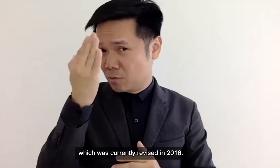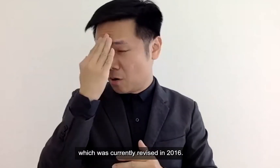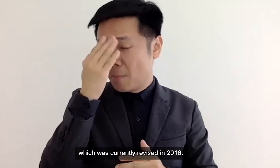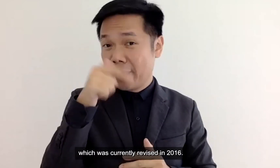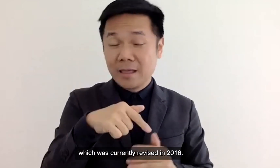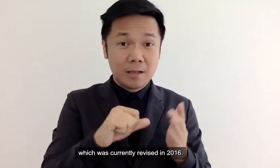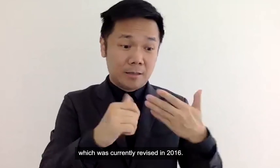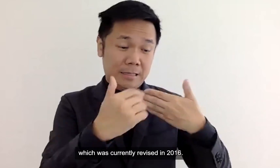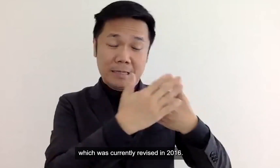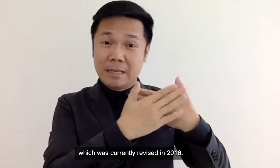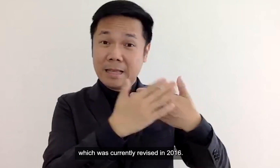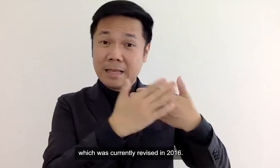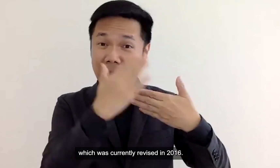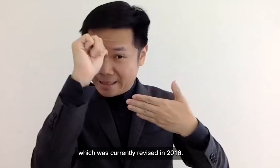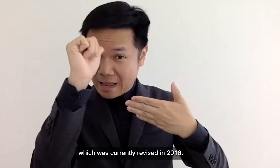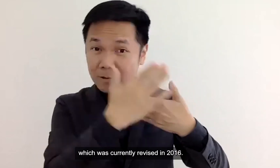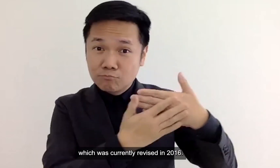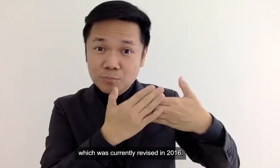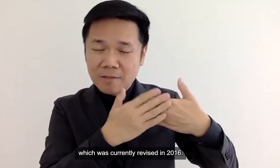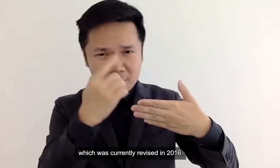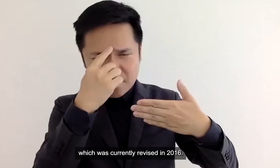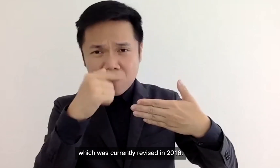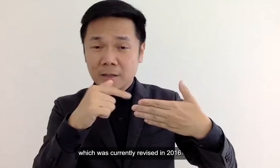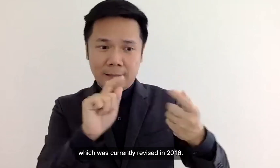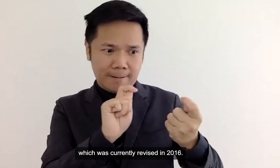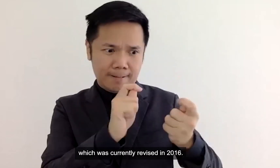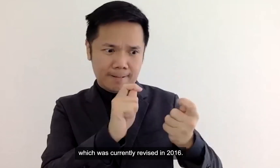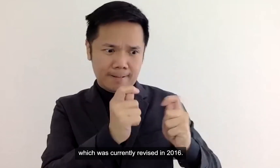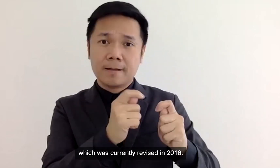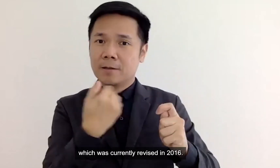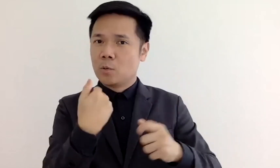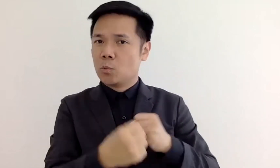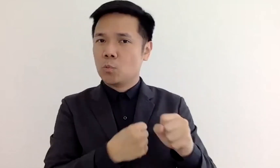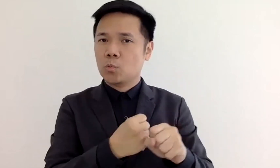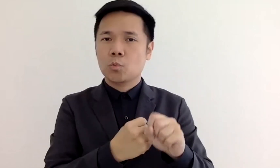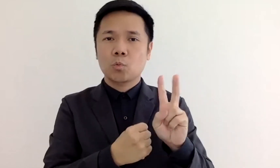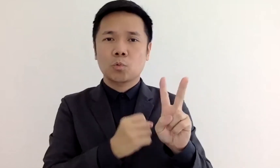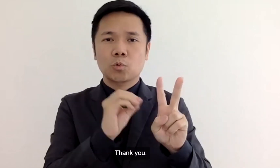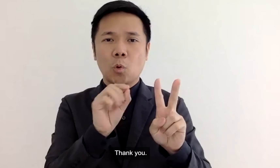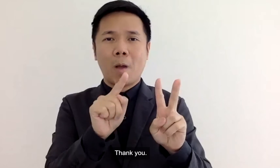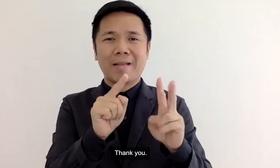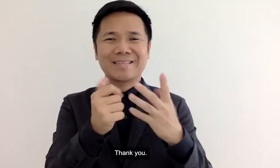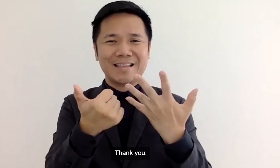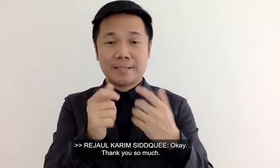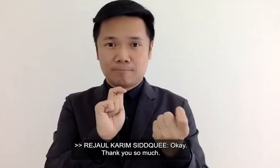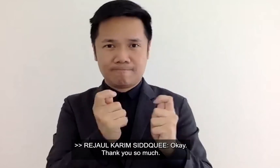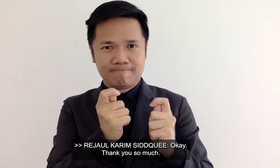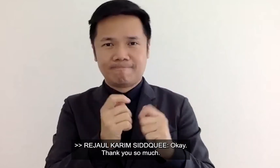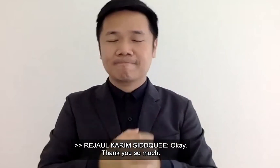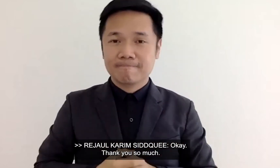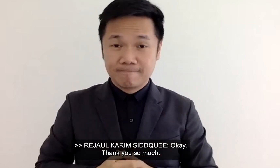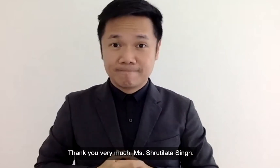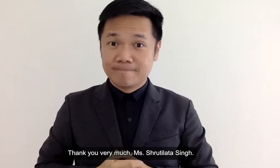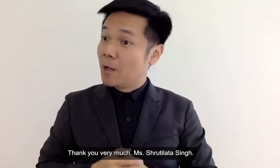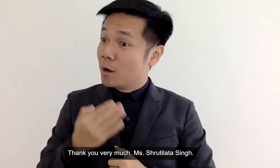which uh which was currently revised which 2016. thank you okay thank you